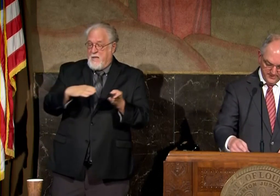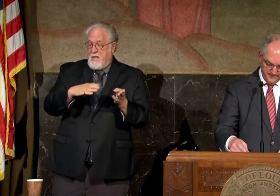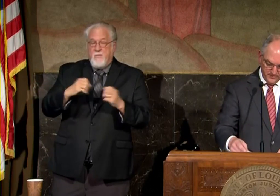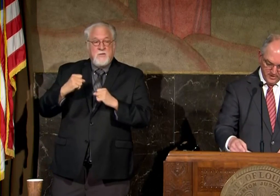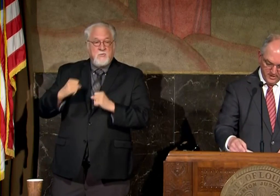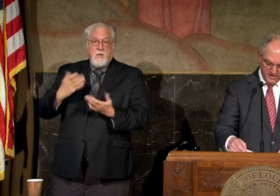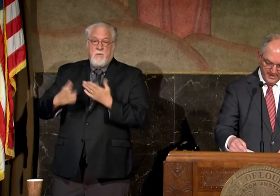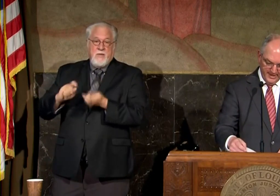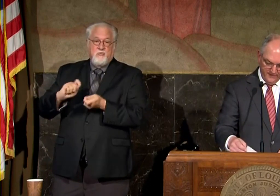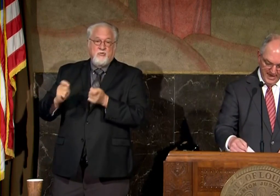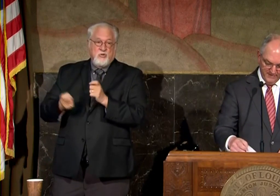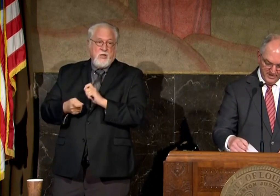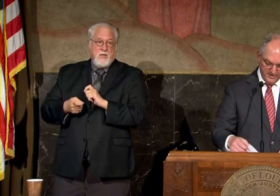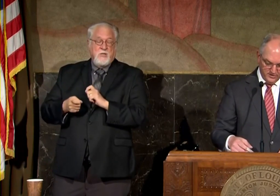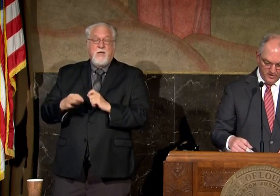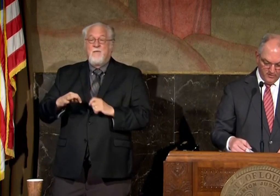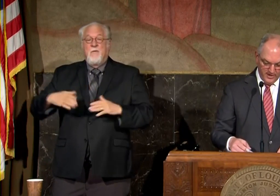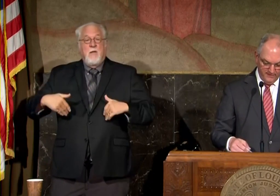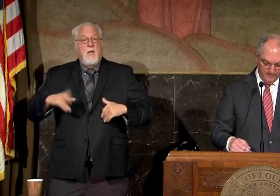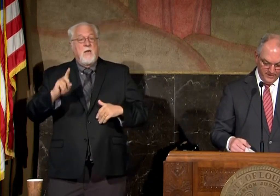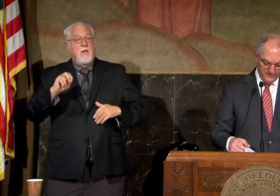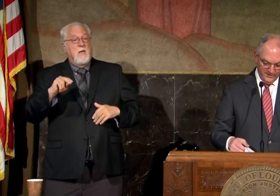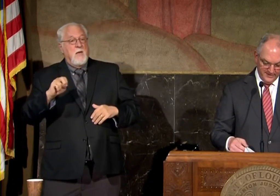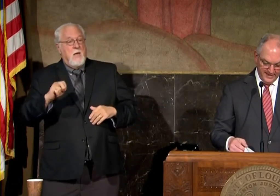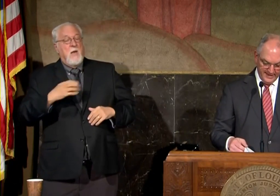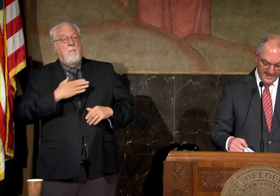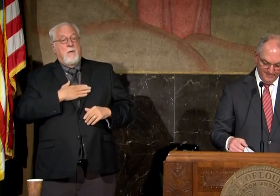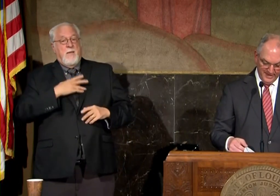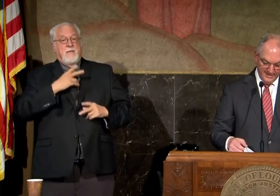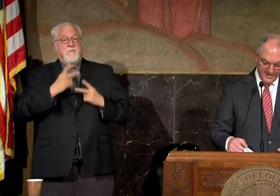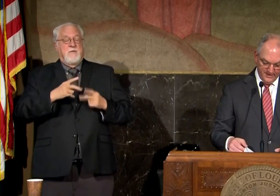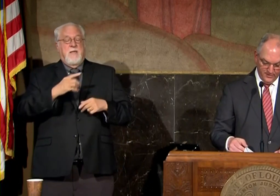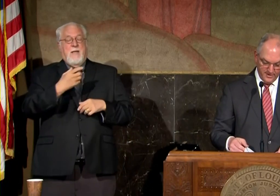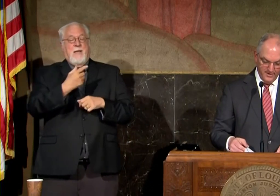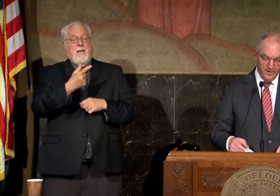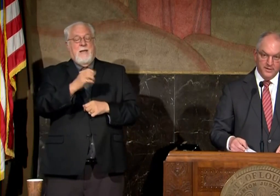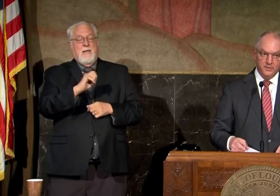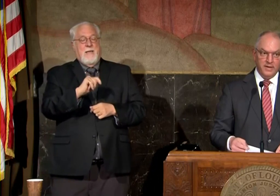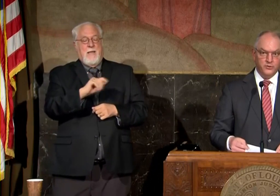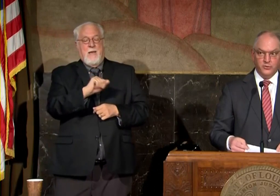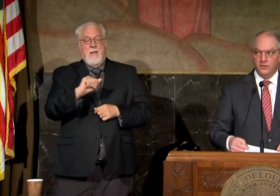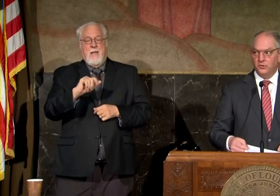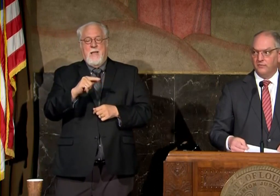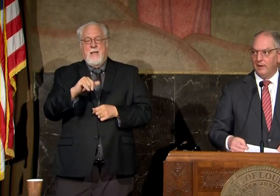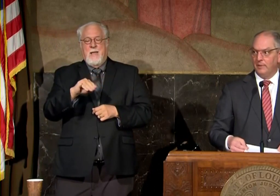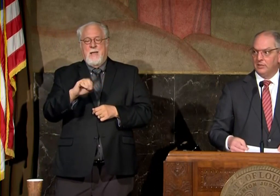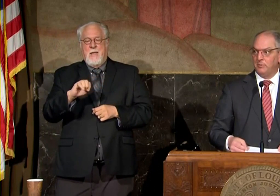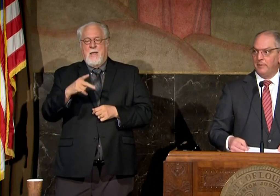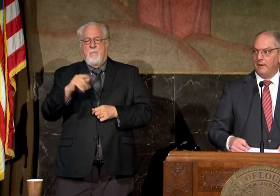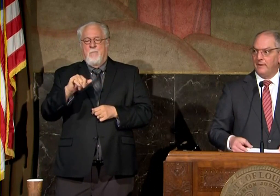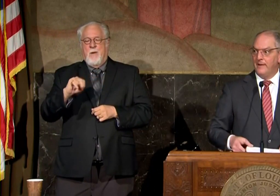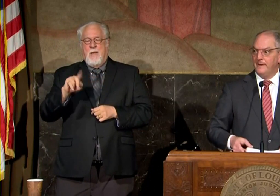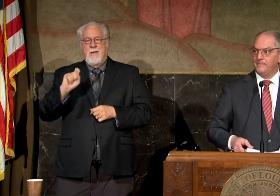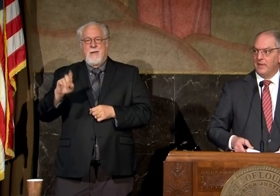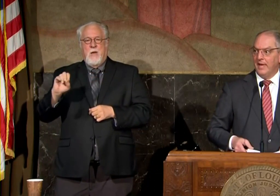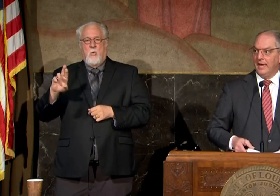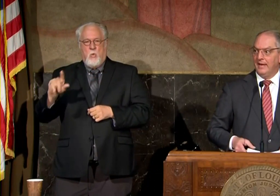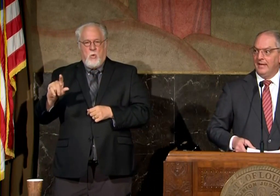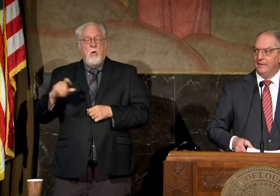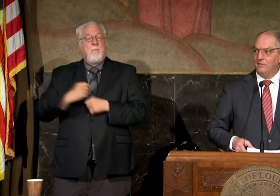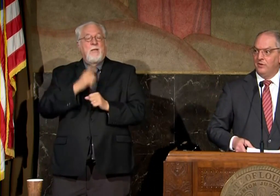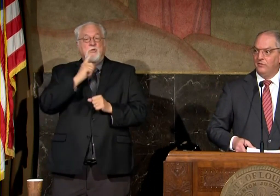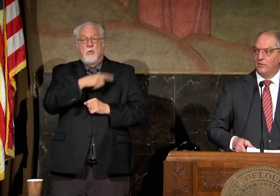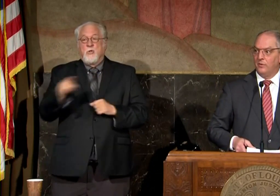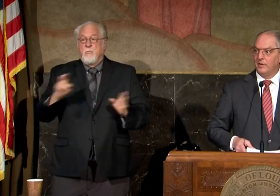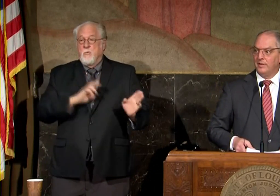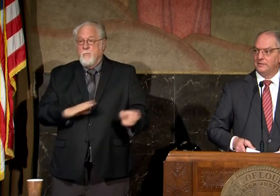change and if you haven't done so already please visit getagameplan.org to make sure that your family is prepared and